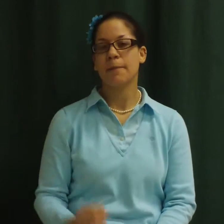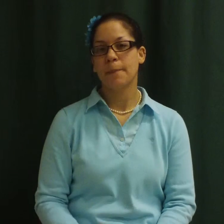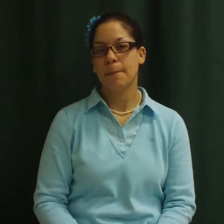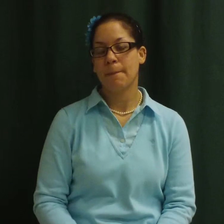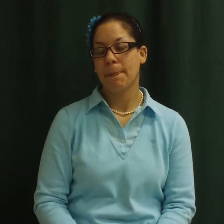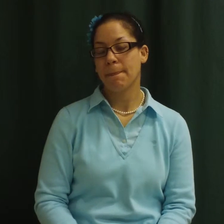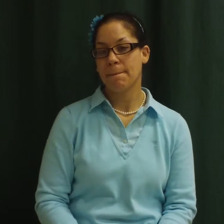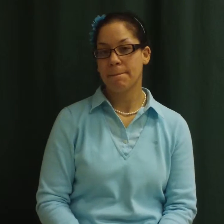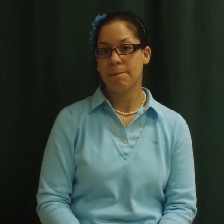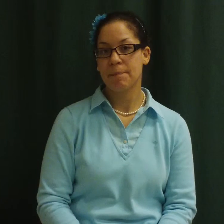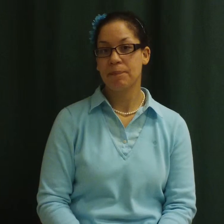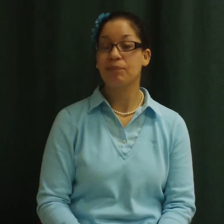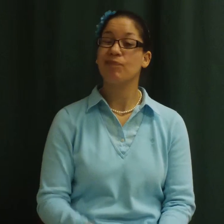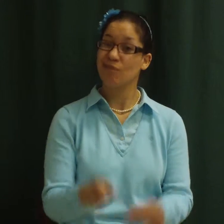There's a name for this.